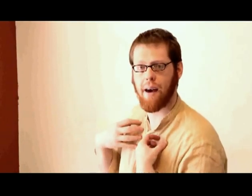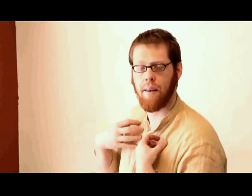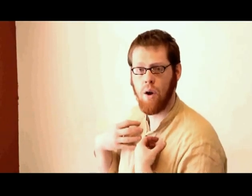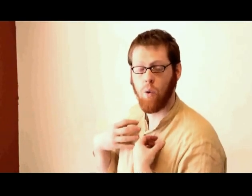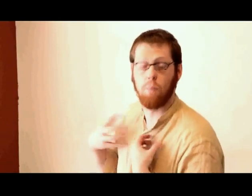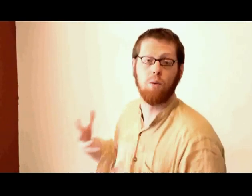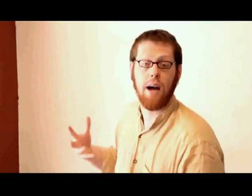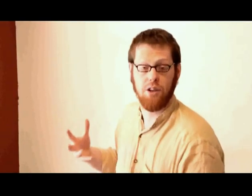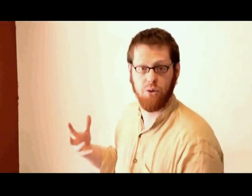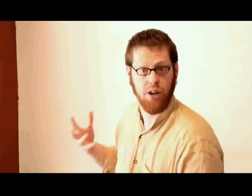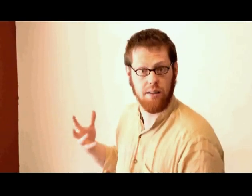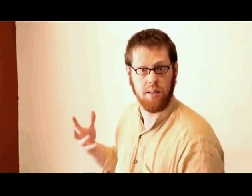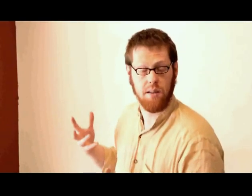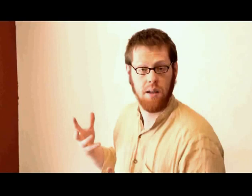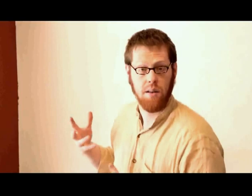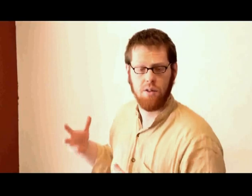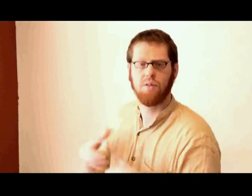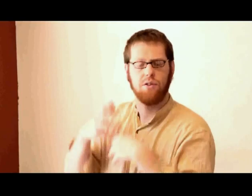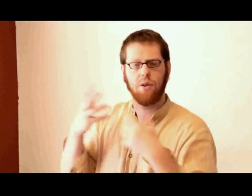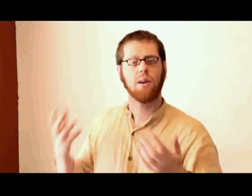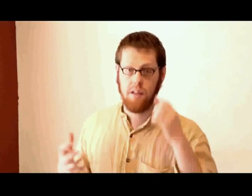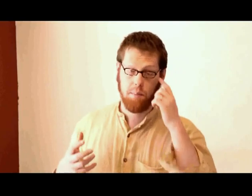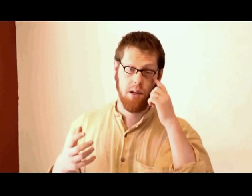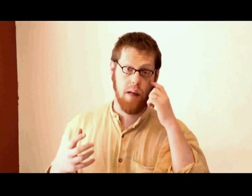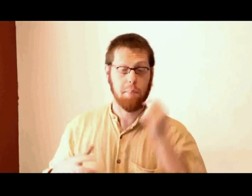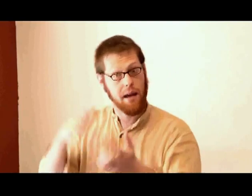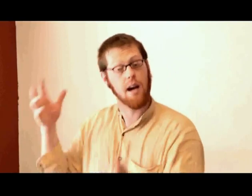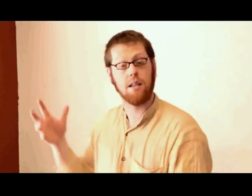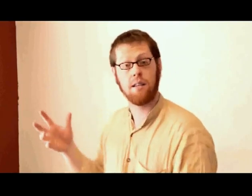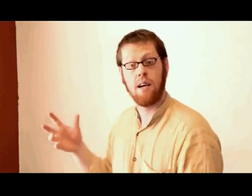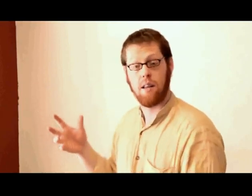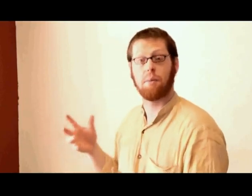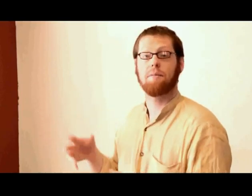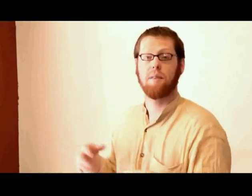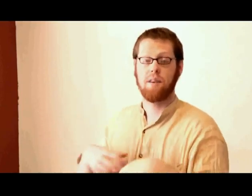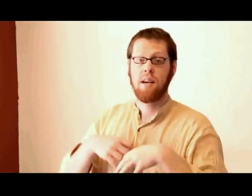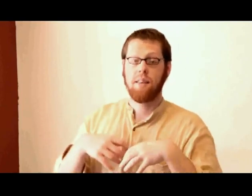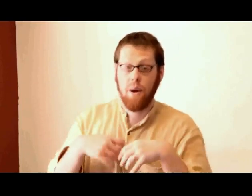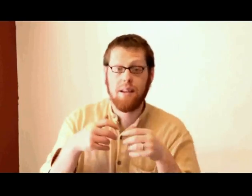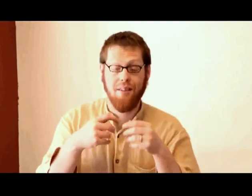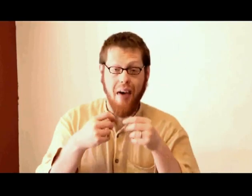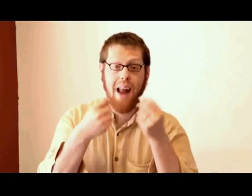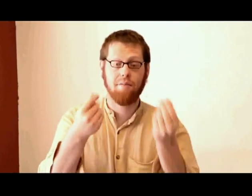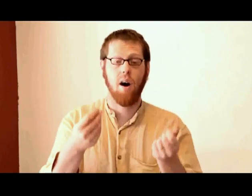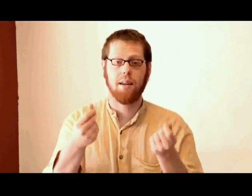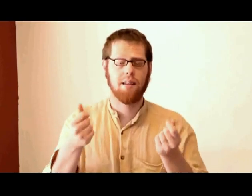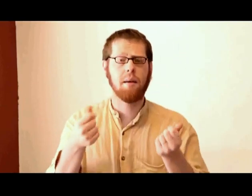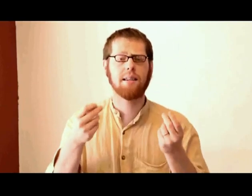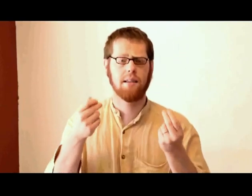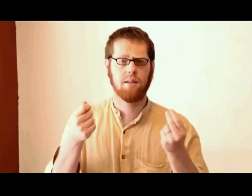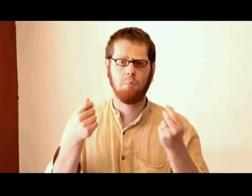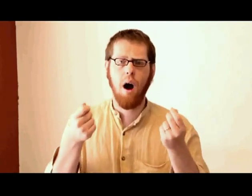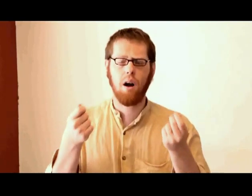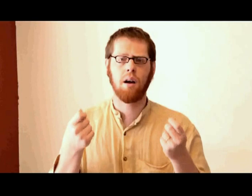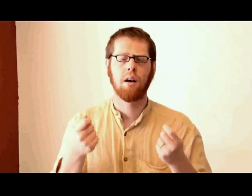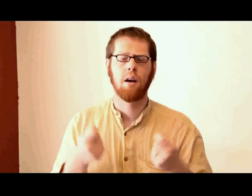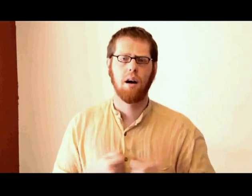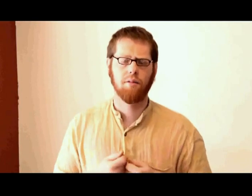hand would be righteous or justice. There's no conception of that because the belief is there is that of God, some essence or mark of